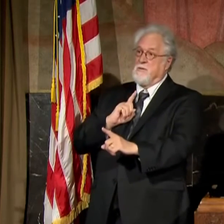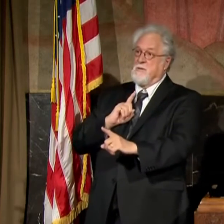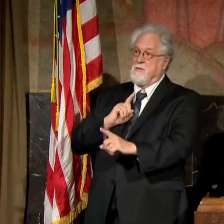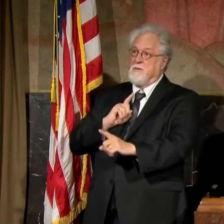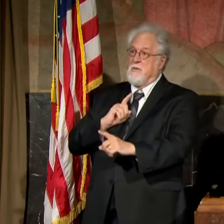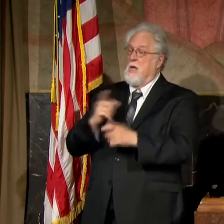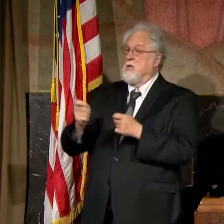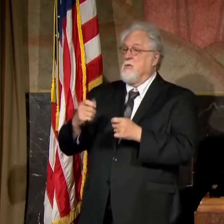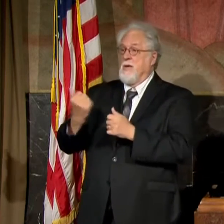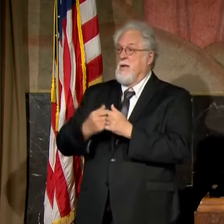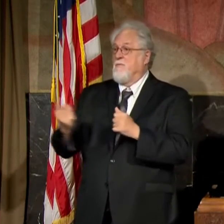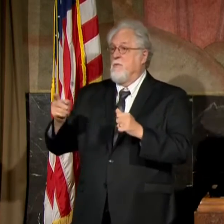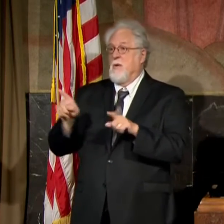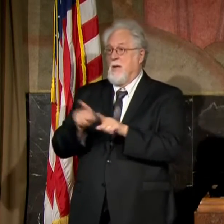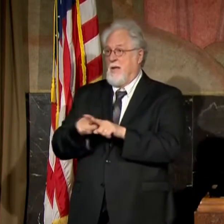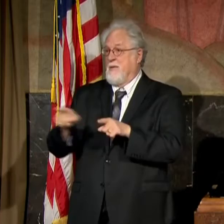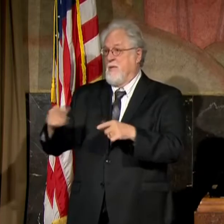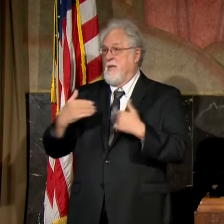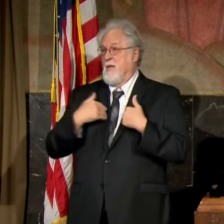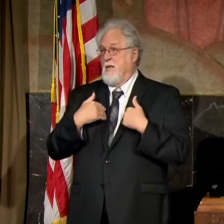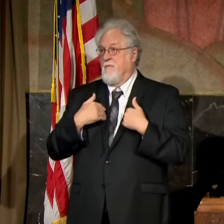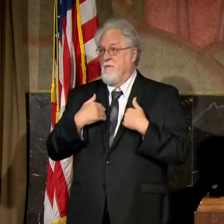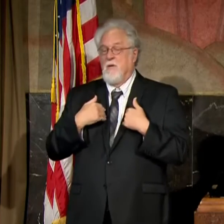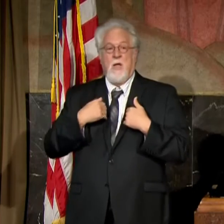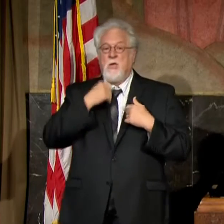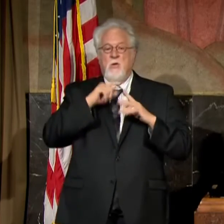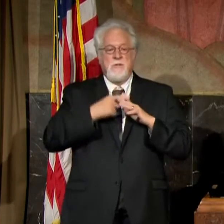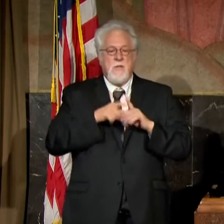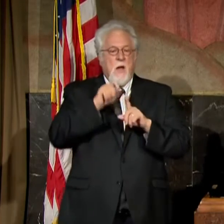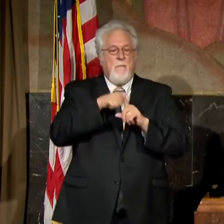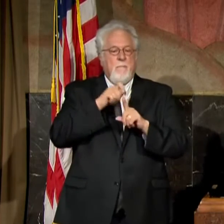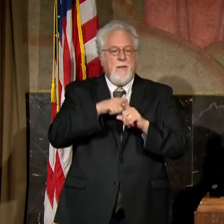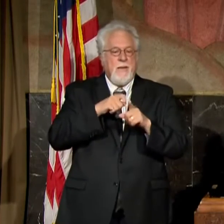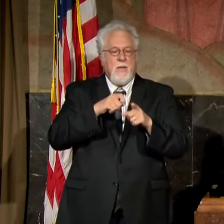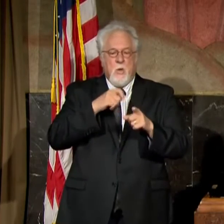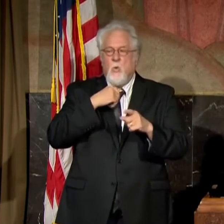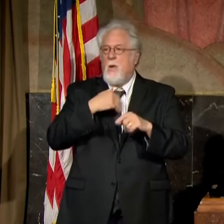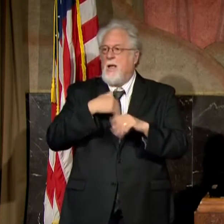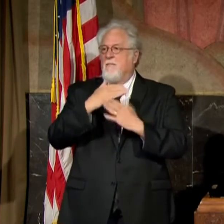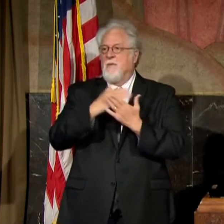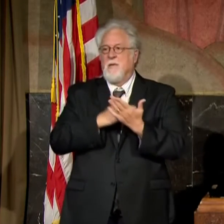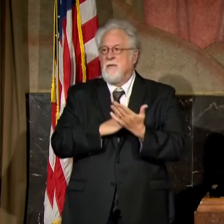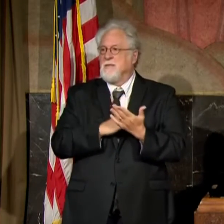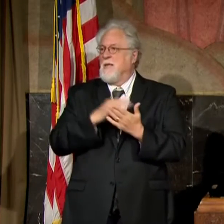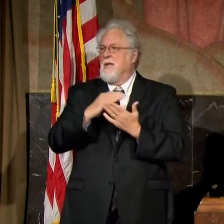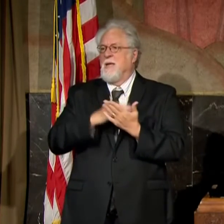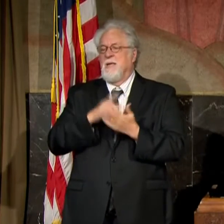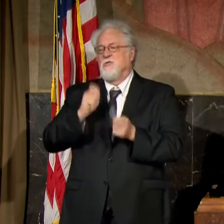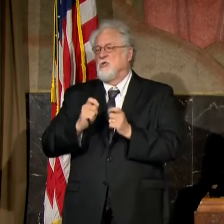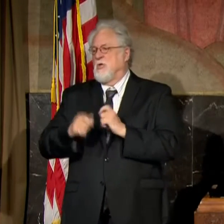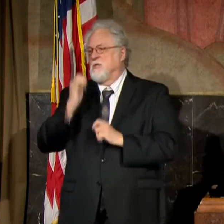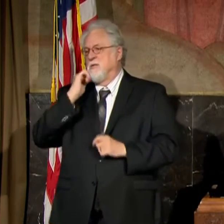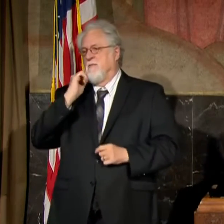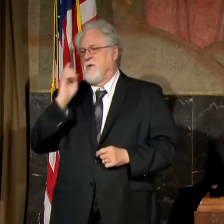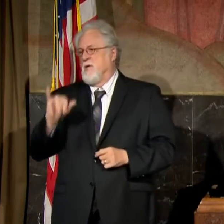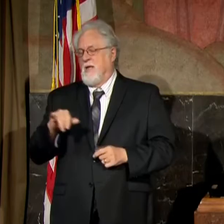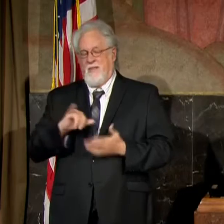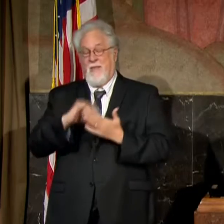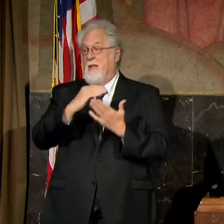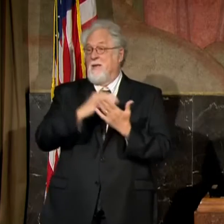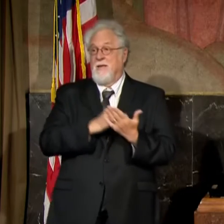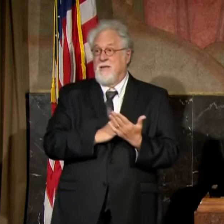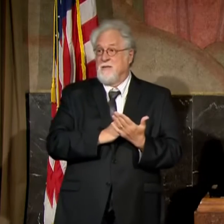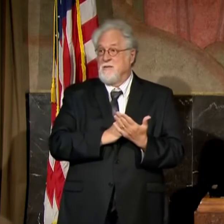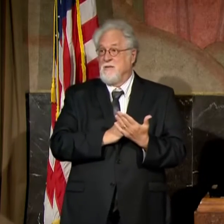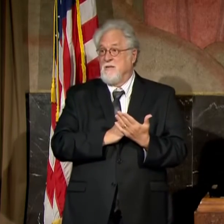treat everyone like they have COVID. Don't start picking on those that make a list. That list changes every day, and that list